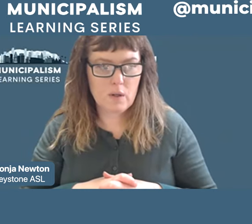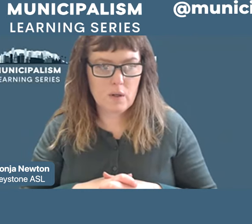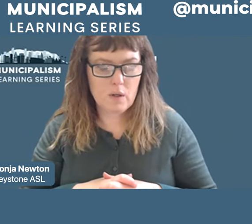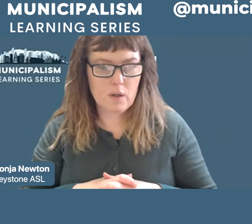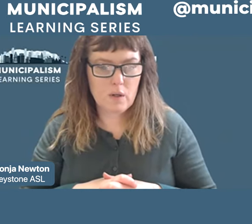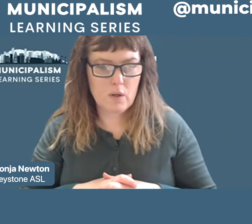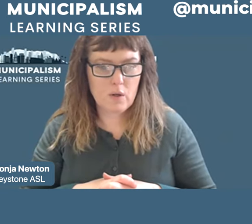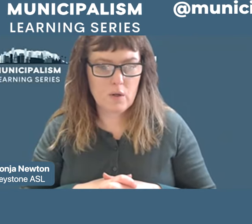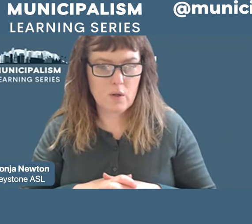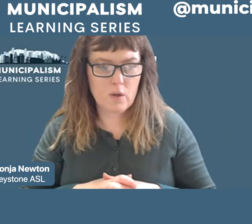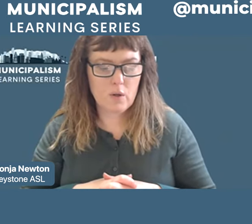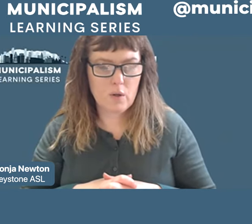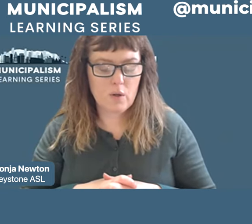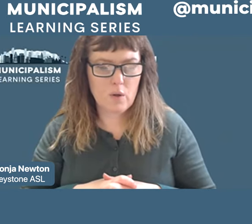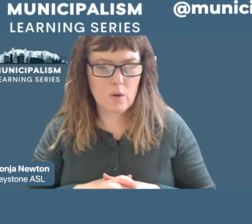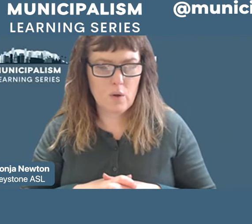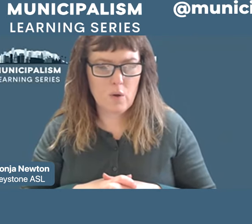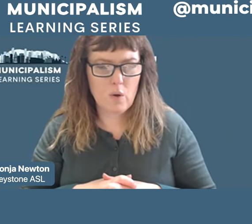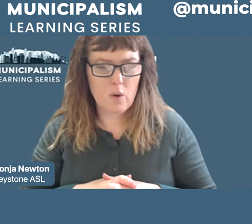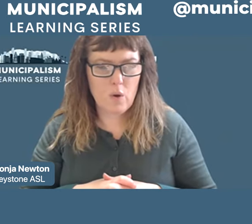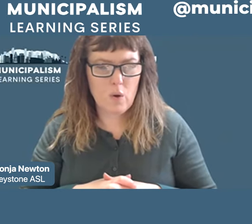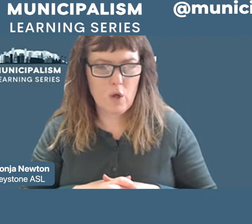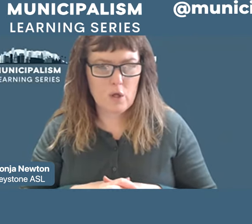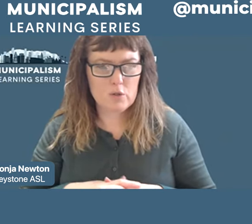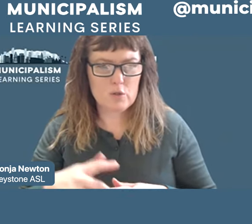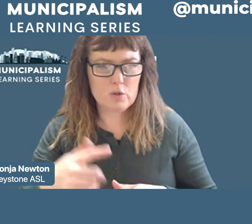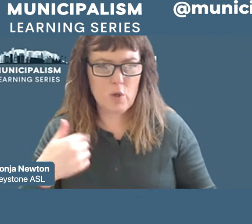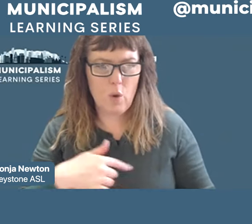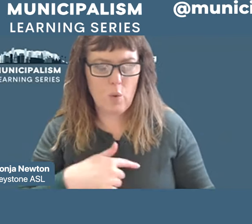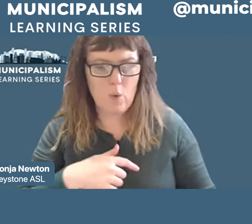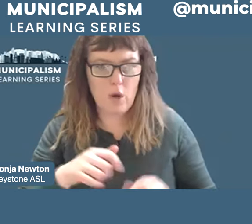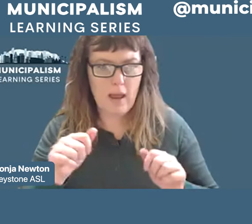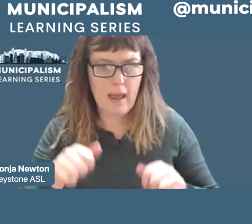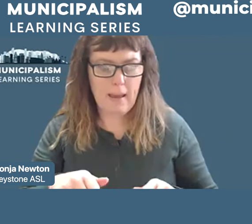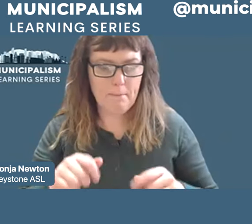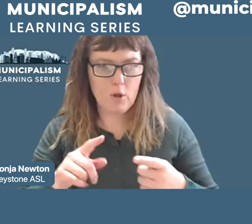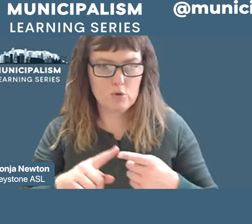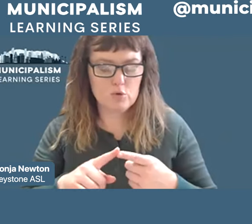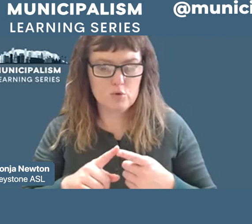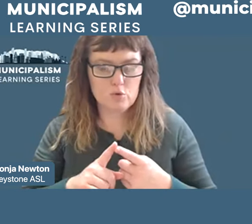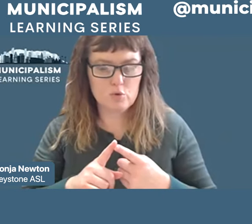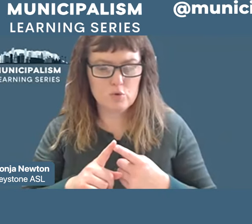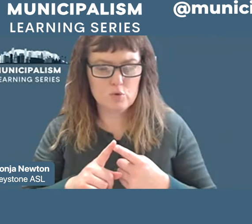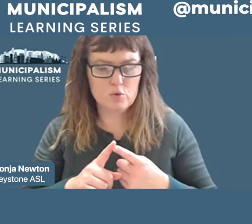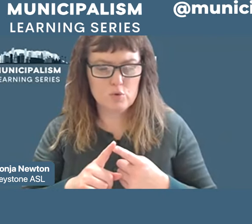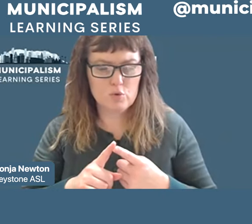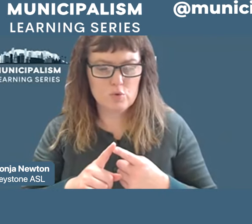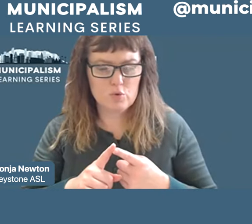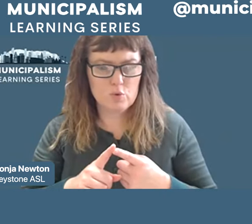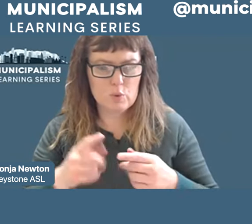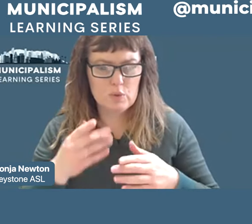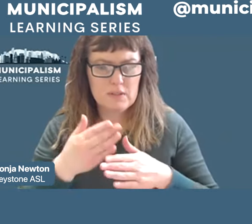just divide these and divide and